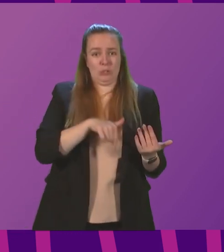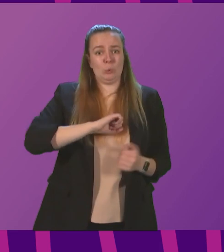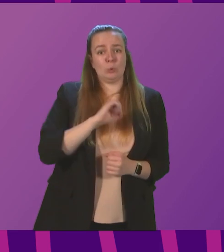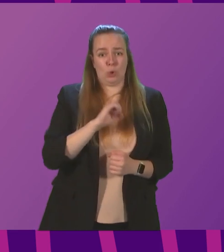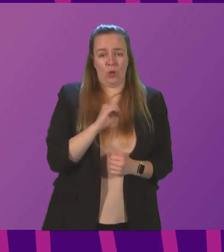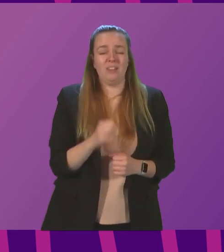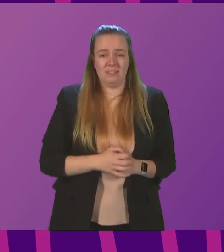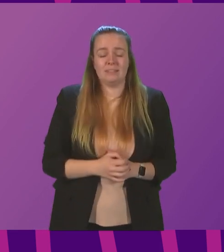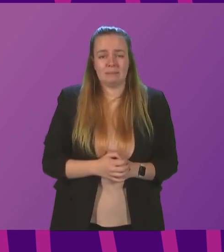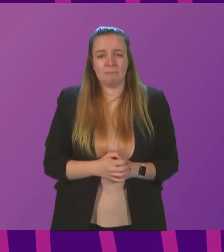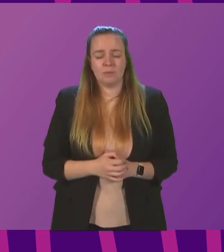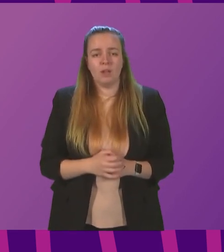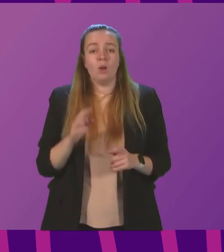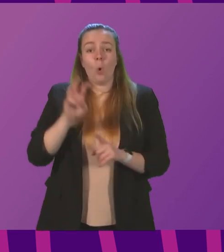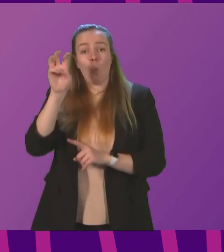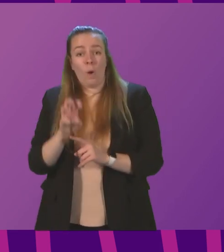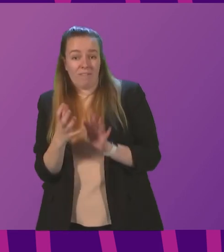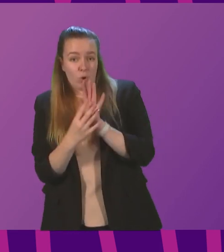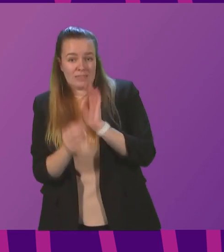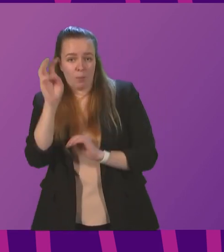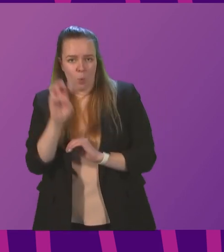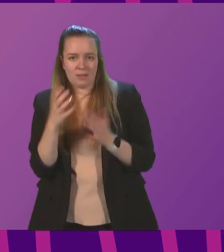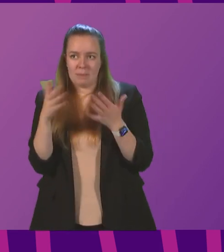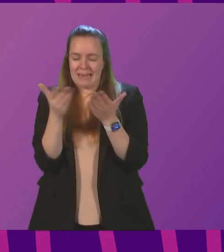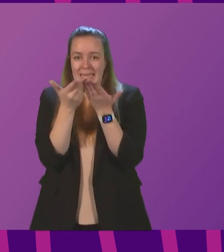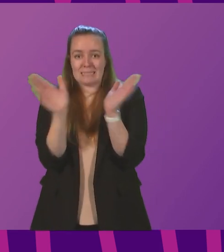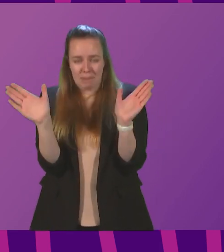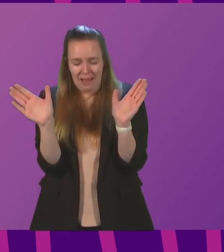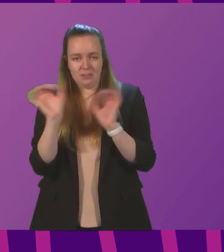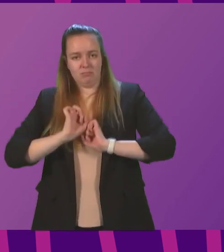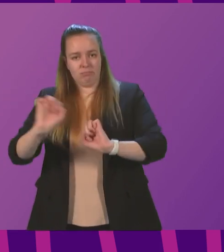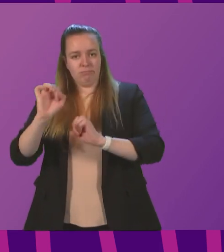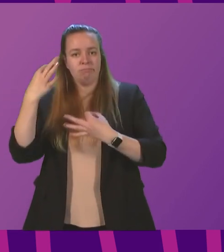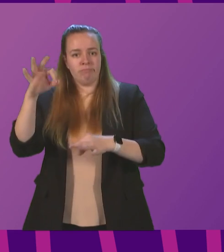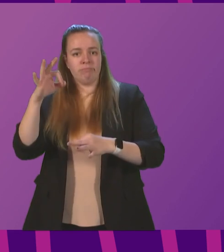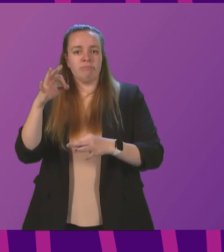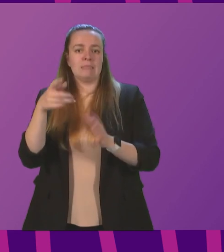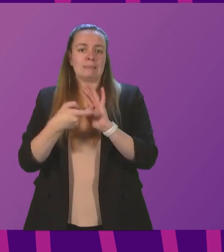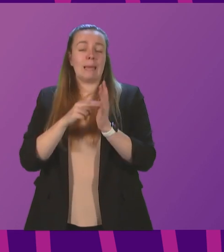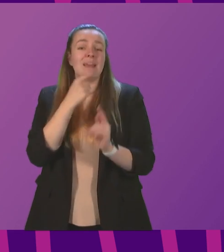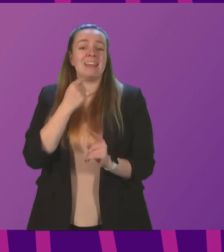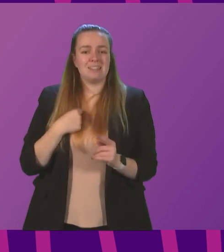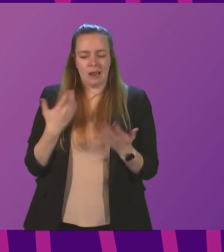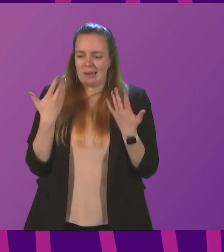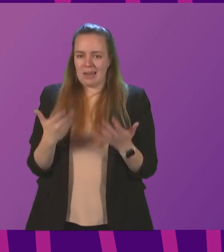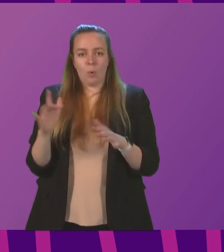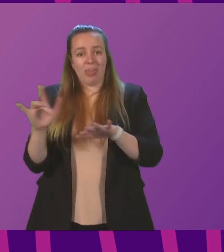case in Scotland. Wales, for example, expanded the scope of its own scheme yesterday. It now applies to theatres, cinemas and